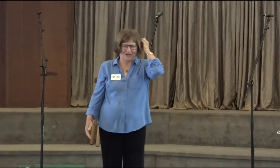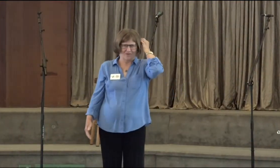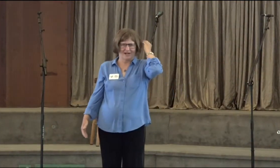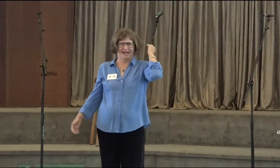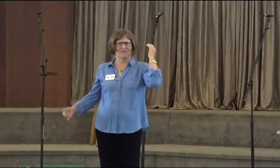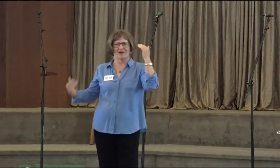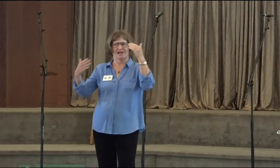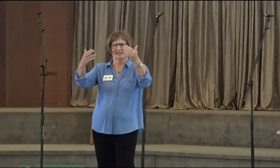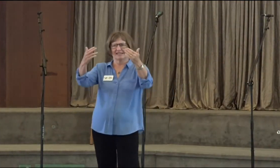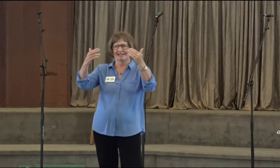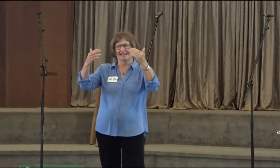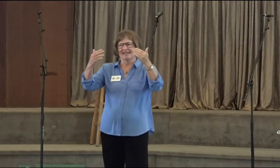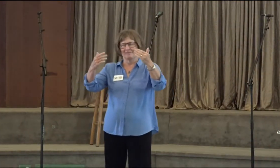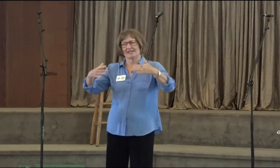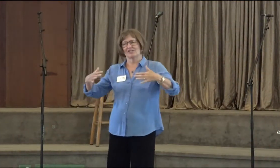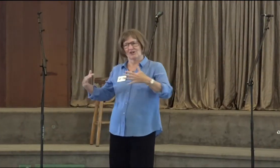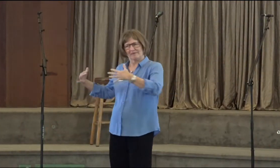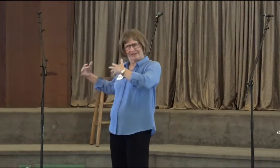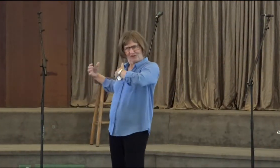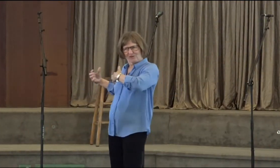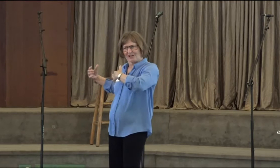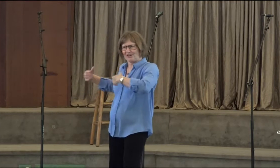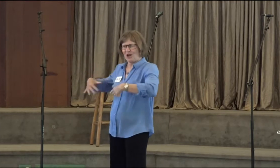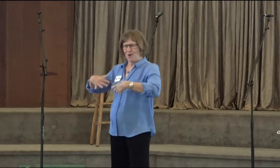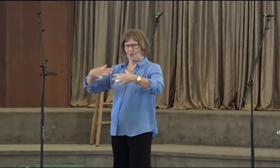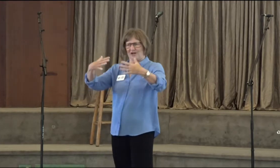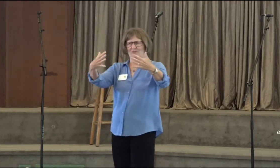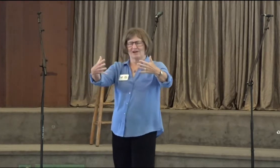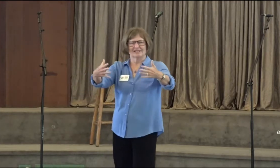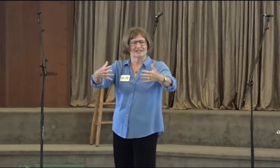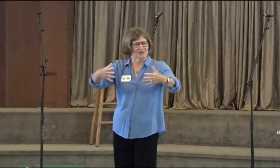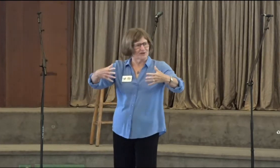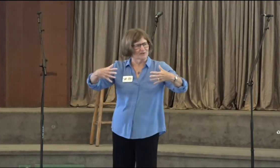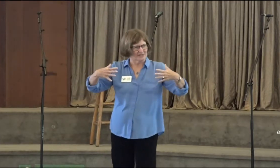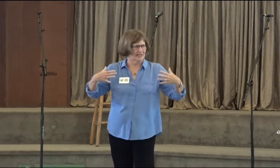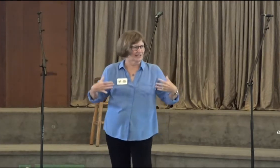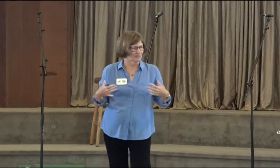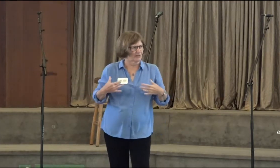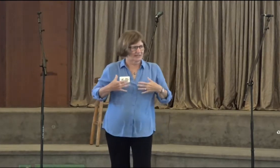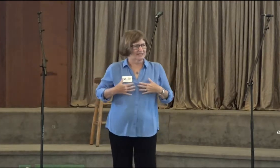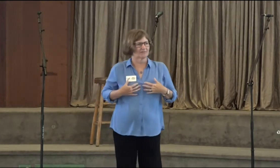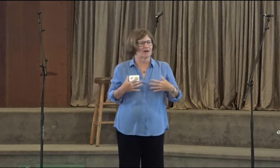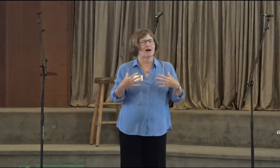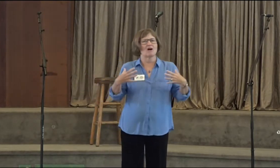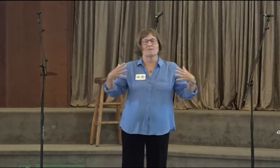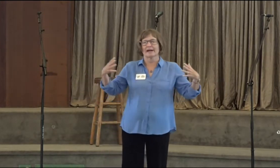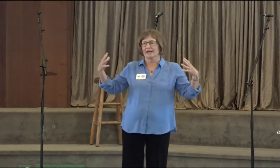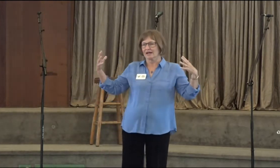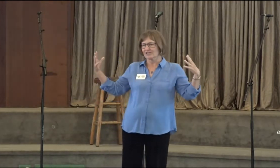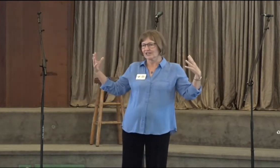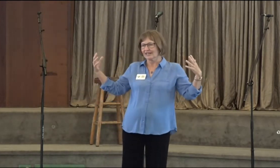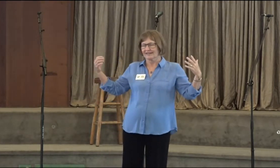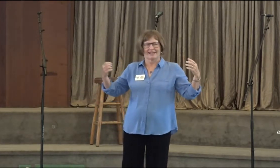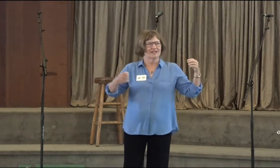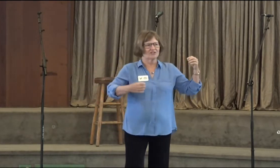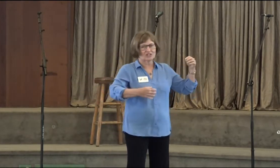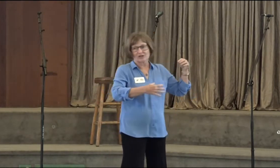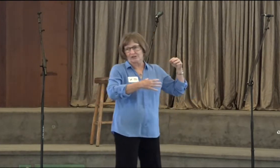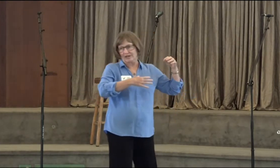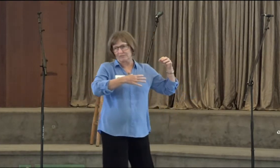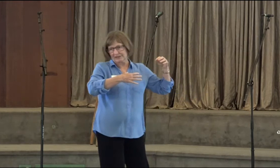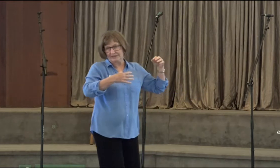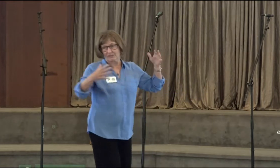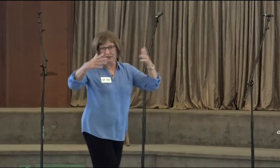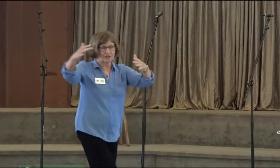Ah, wow. Wow. Wow. When I walked in, because you know I'm in the choir, when I walked in and the